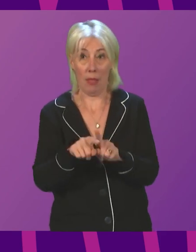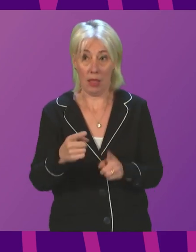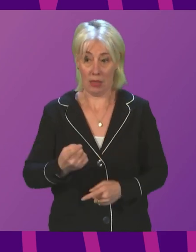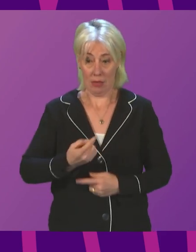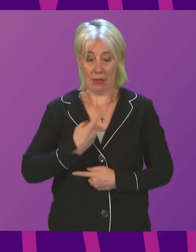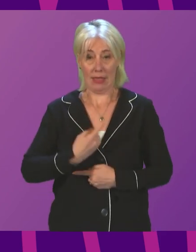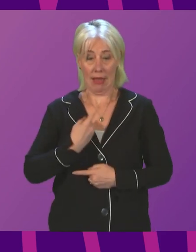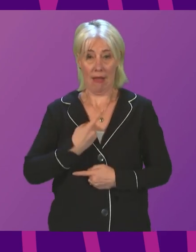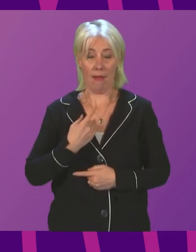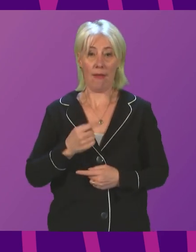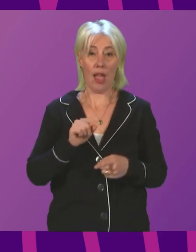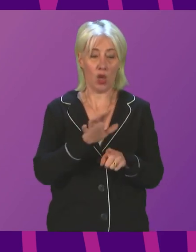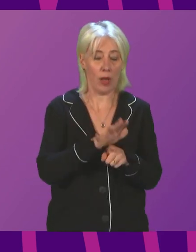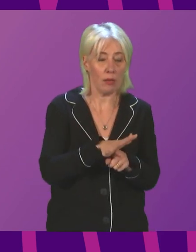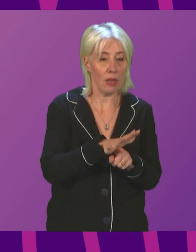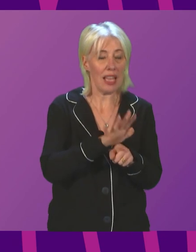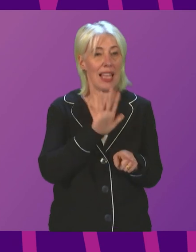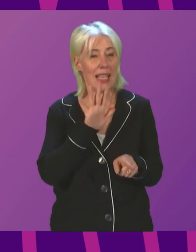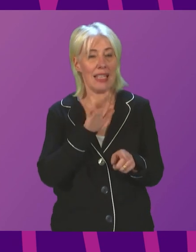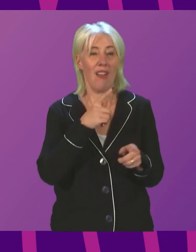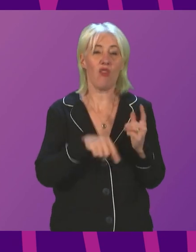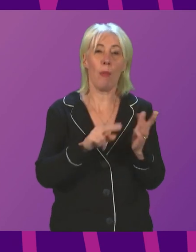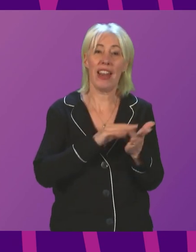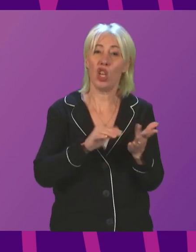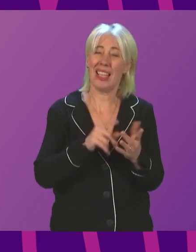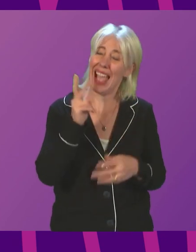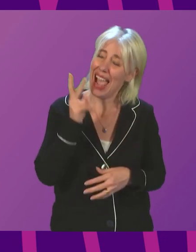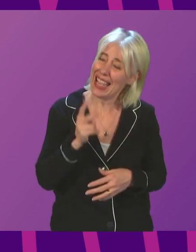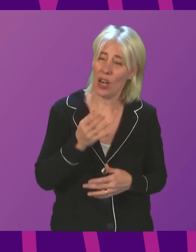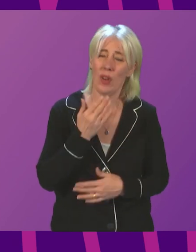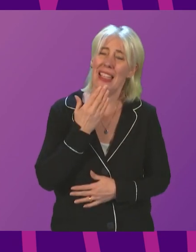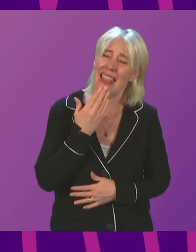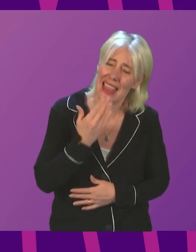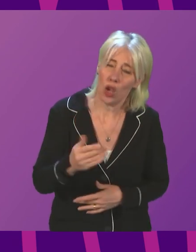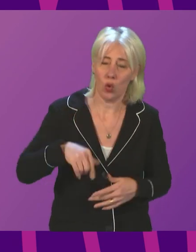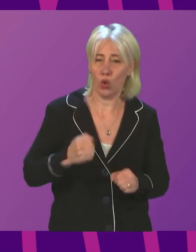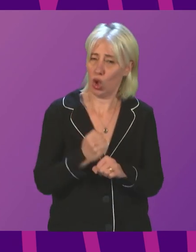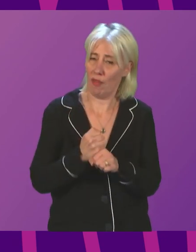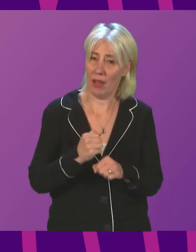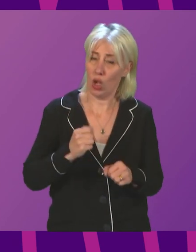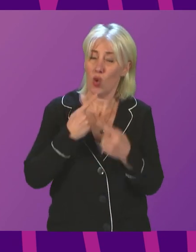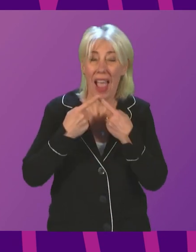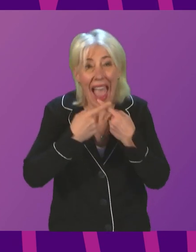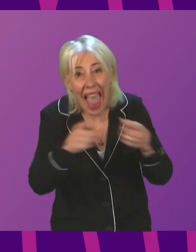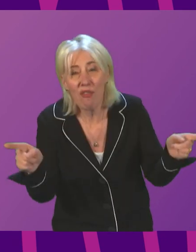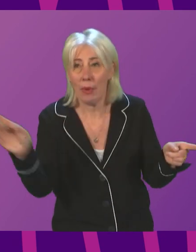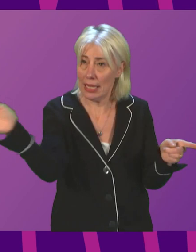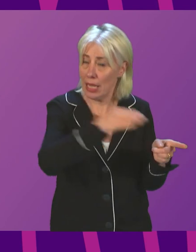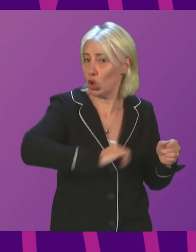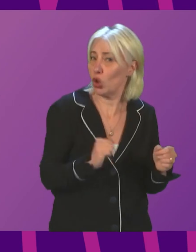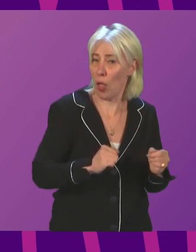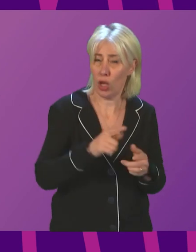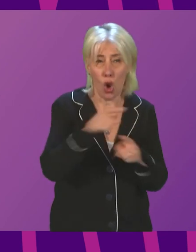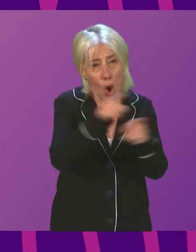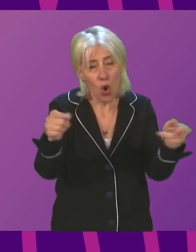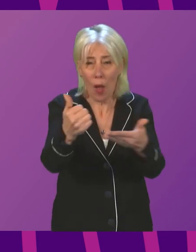help to ease the burden on the National Health Service. I express once again the thanks of the Scottish Government to everyone in Scotland for what they are doing to